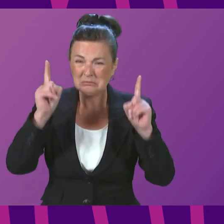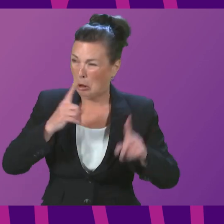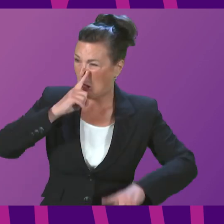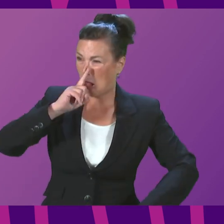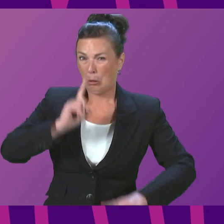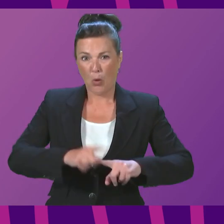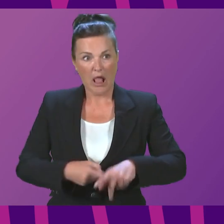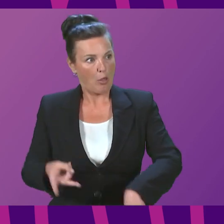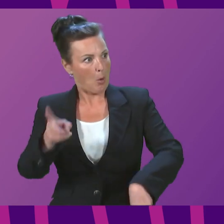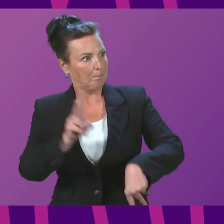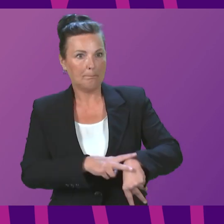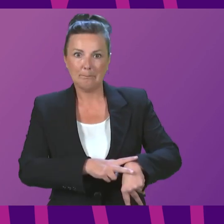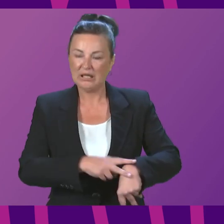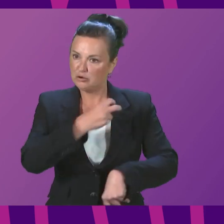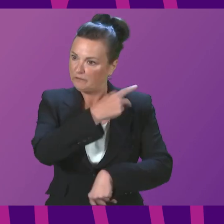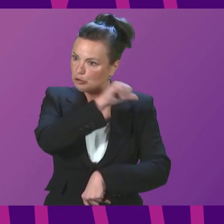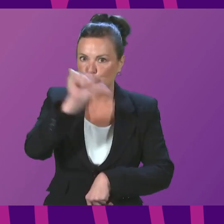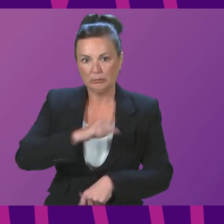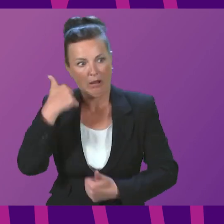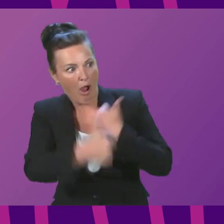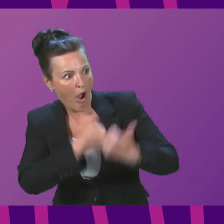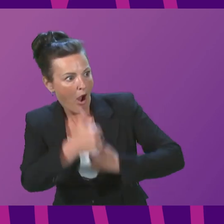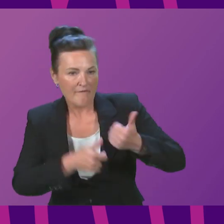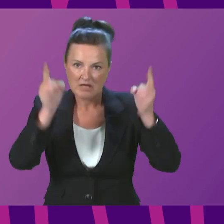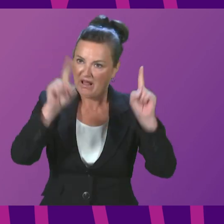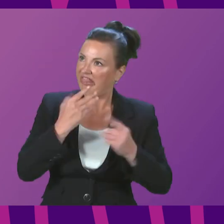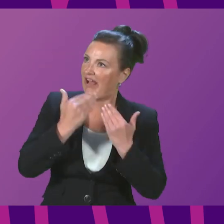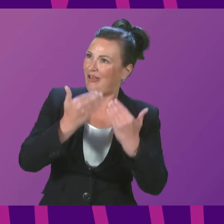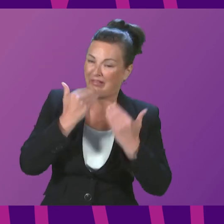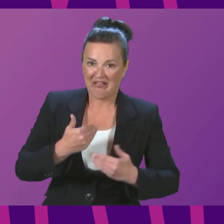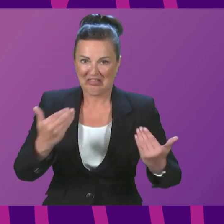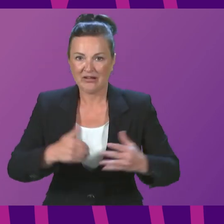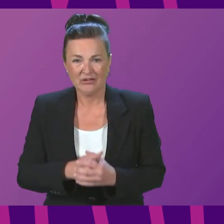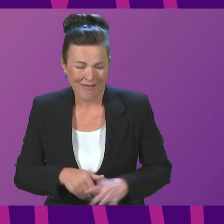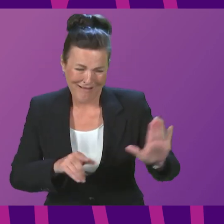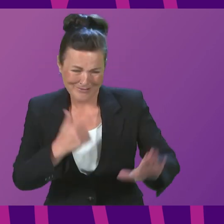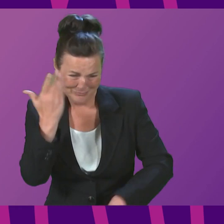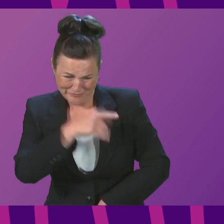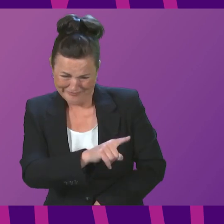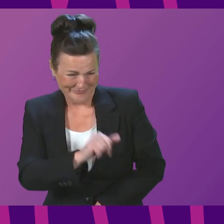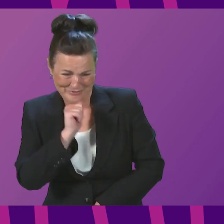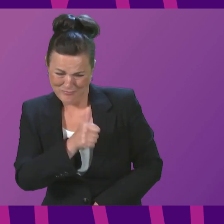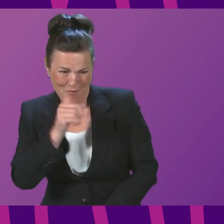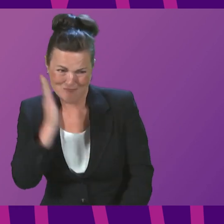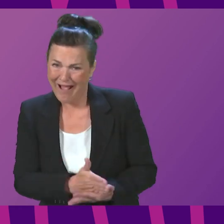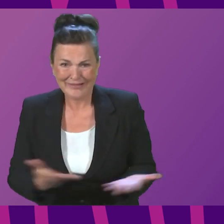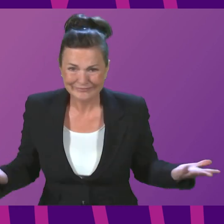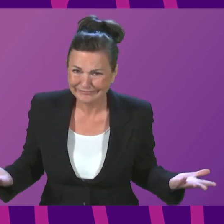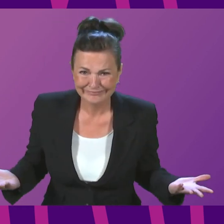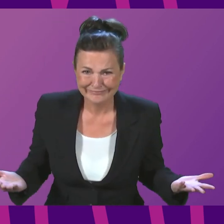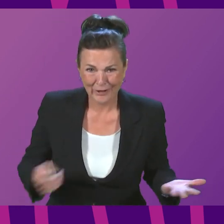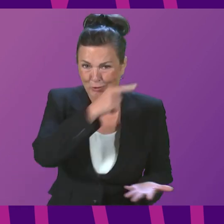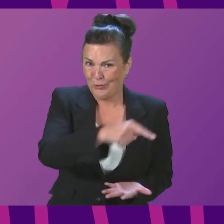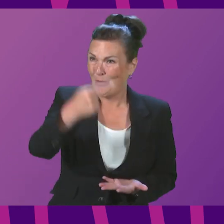police officers should be congratulating her for everything she is doing. I am sorry, that is not the reality outwith your